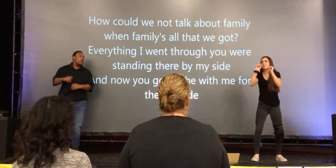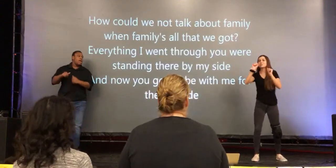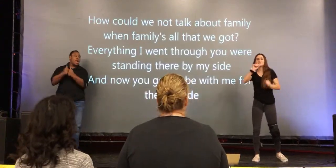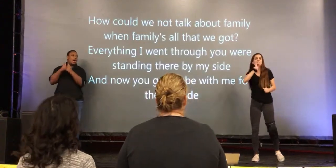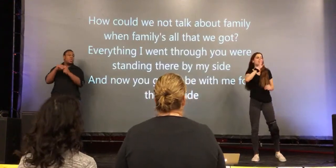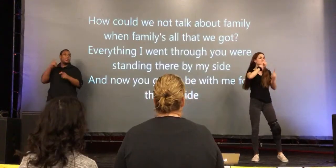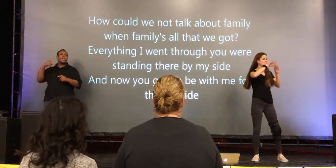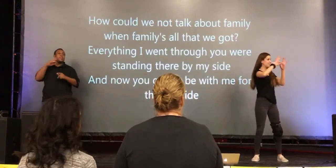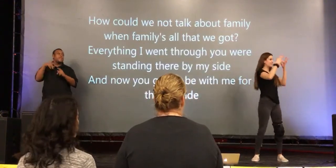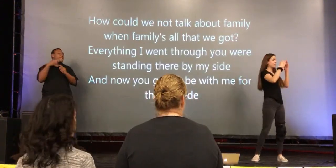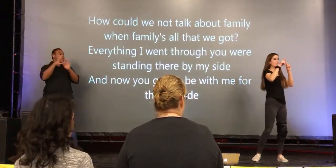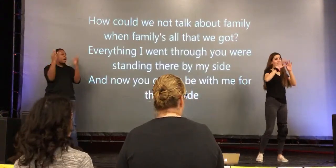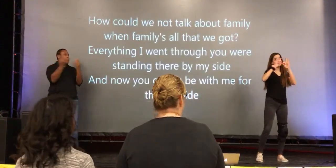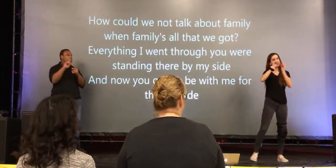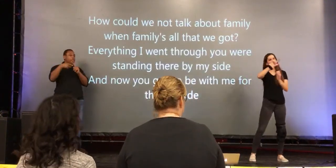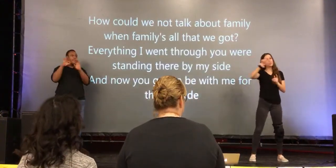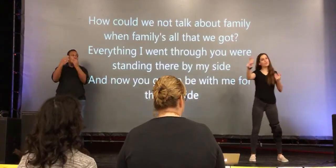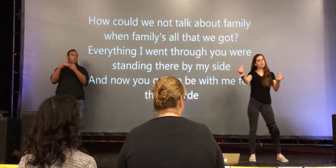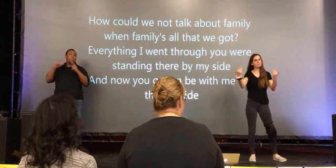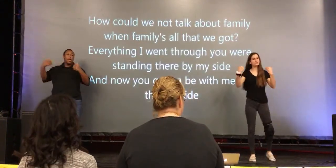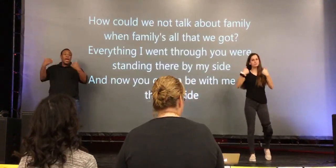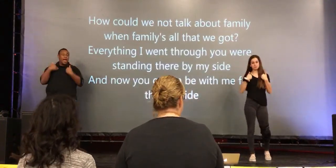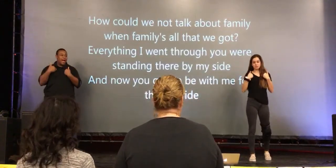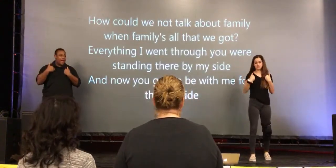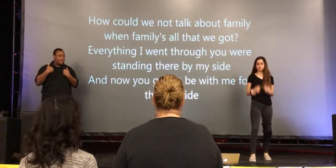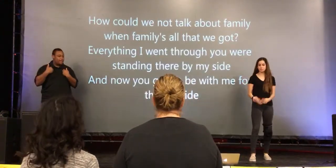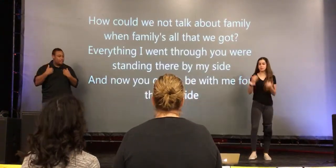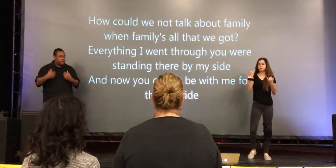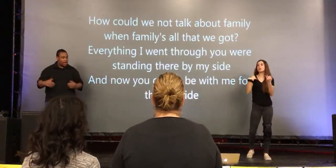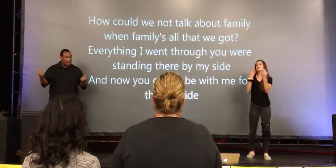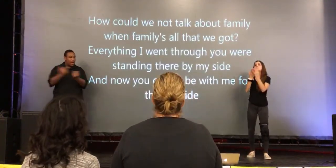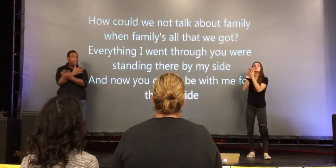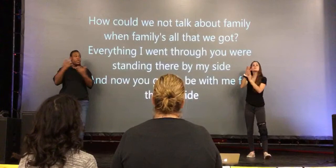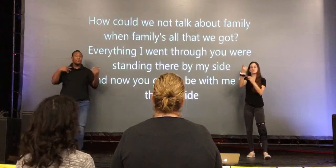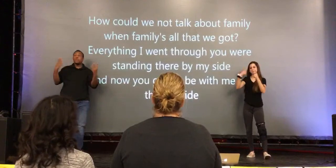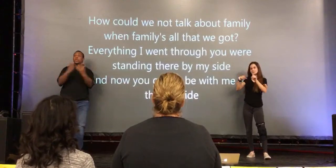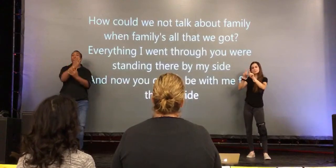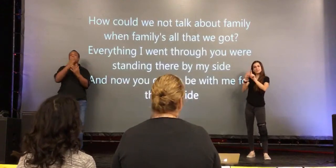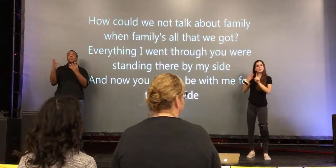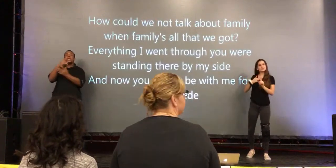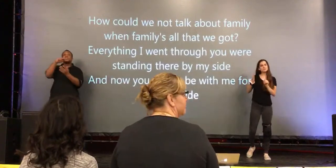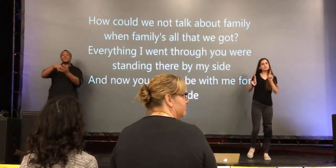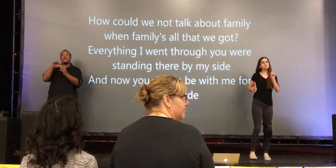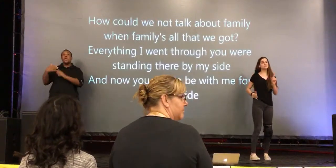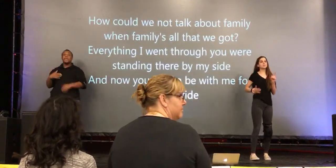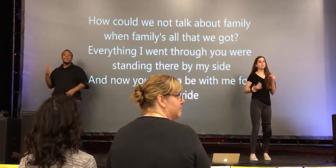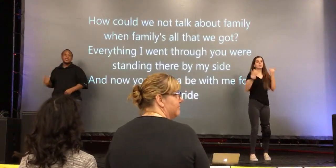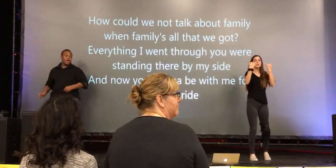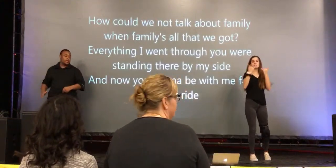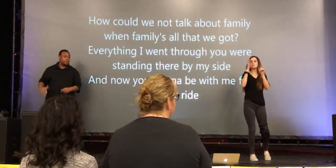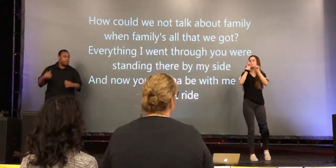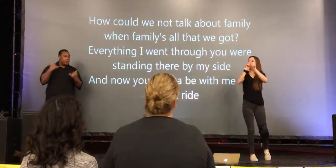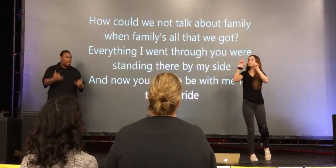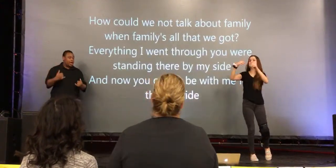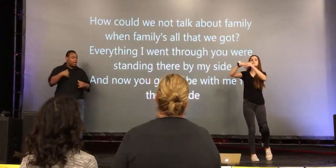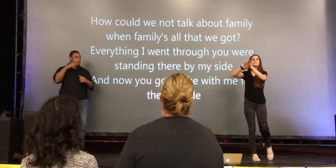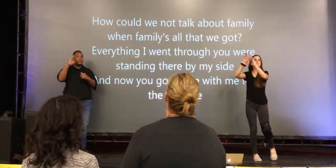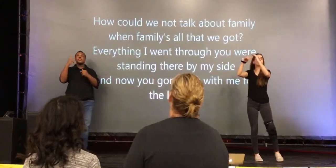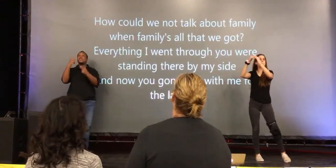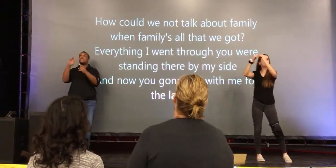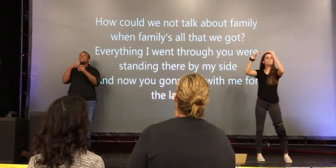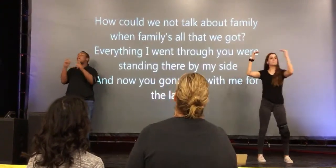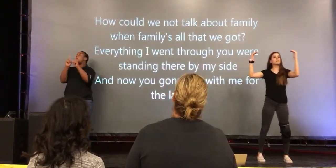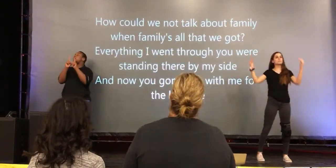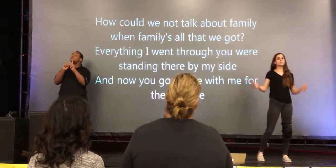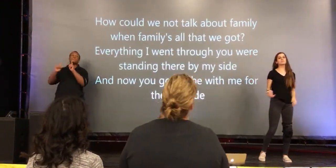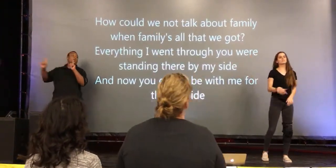How can we not talk about family, when family's all that we got Everything I would do, you would stay with them by my side And now you would be